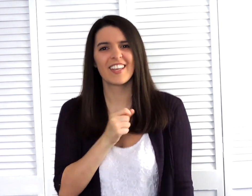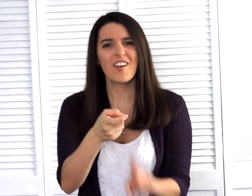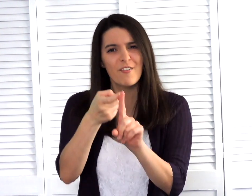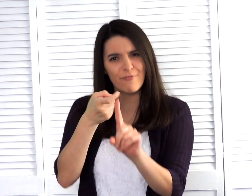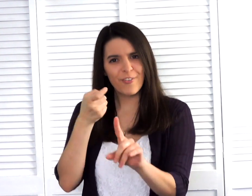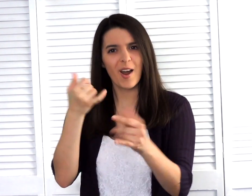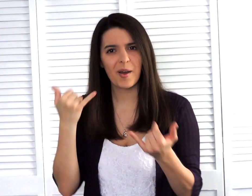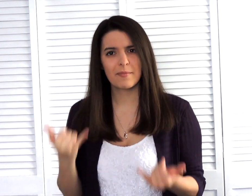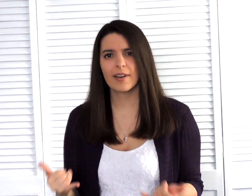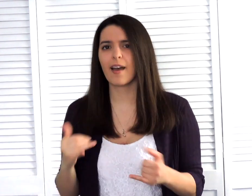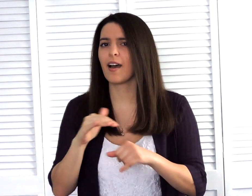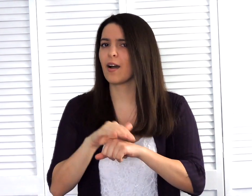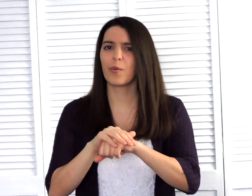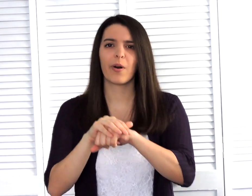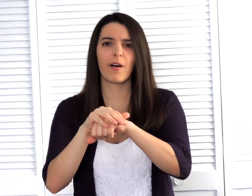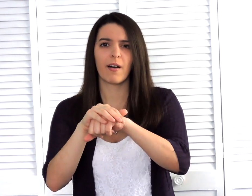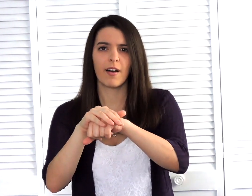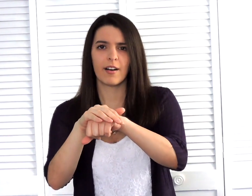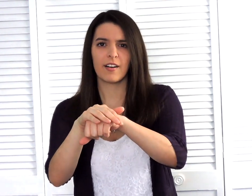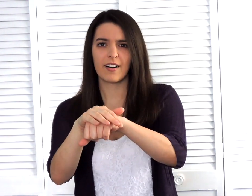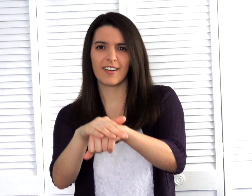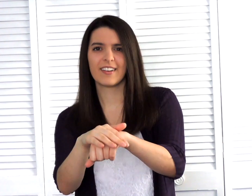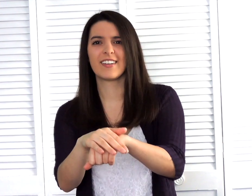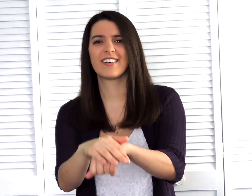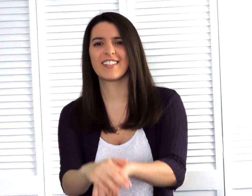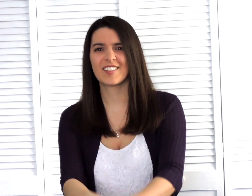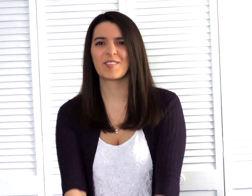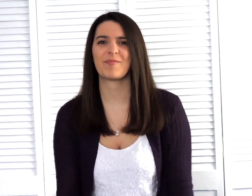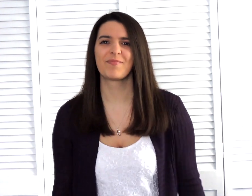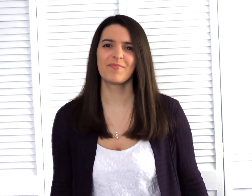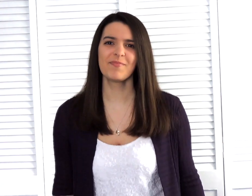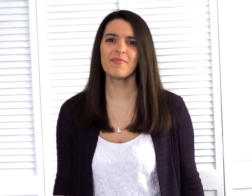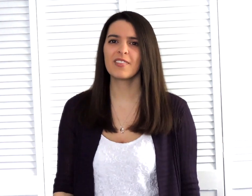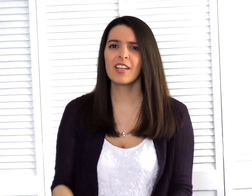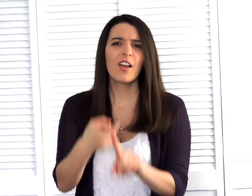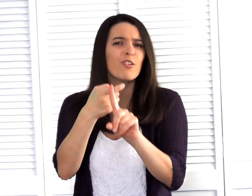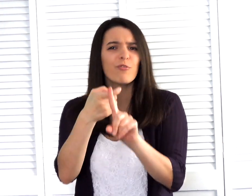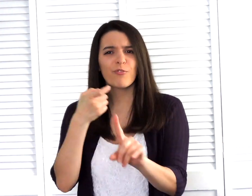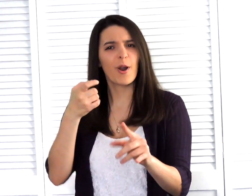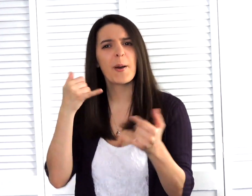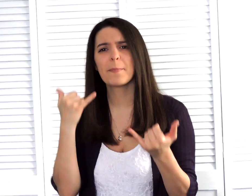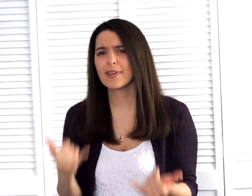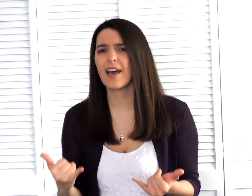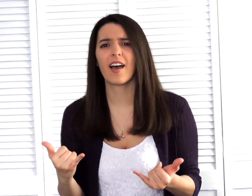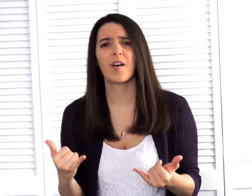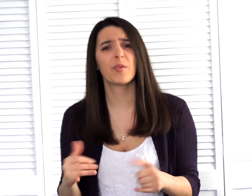From now on From now